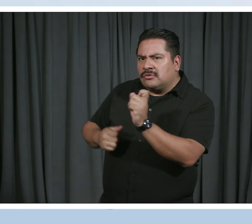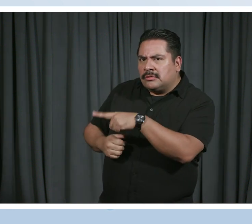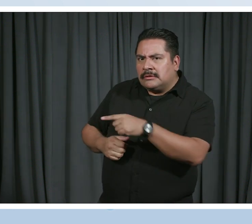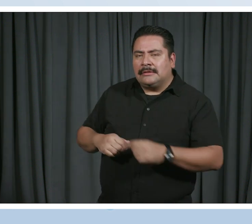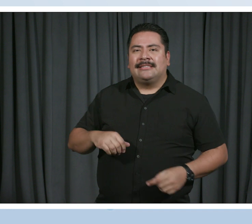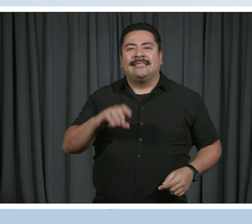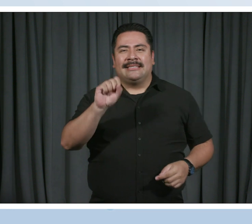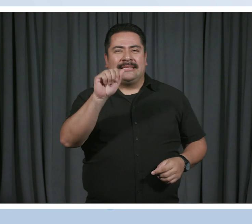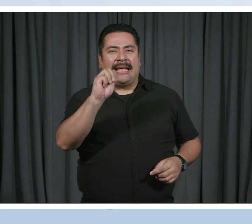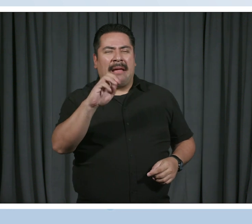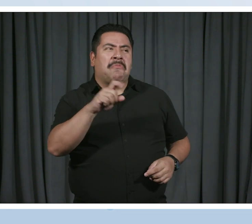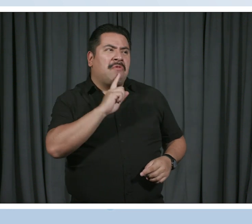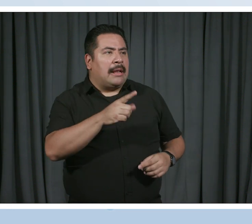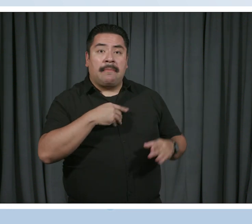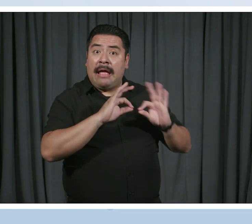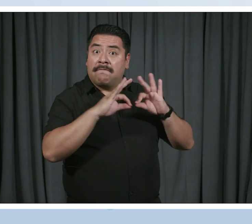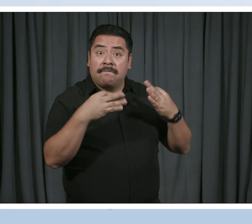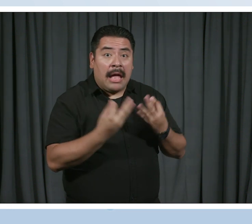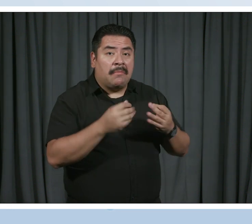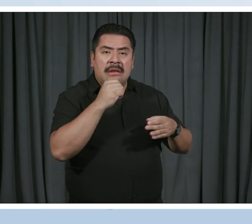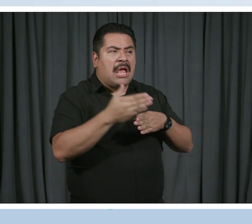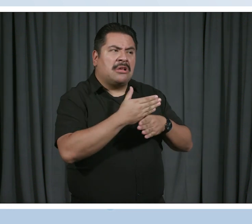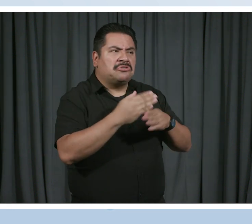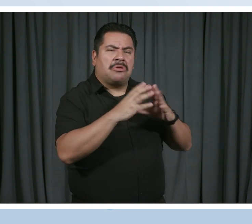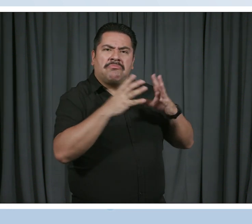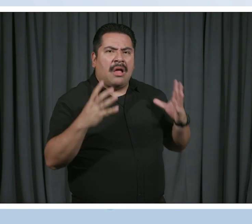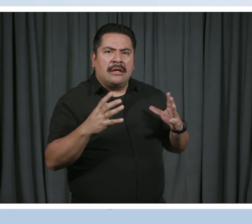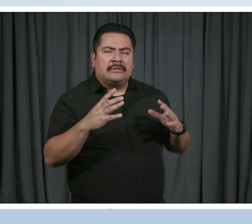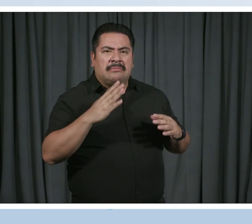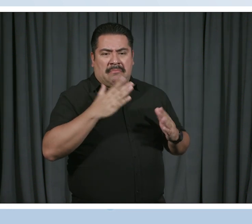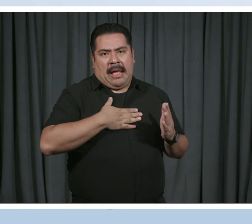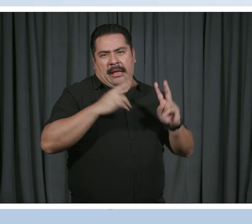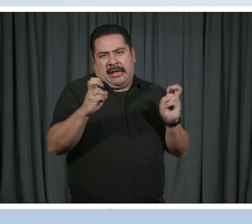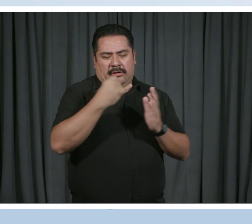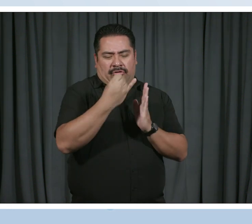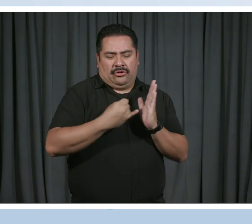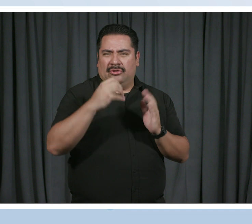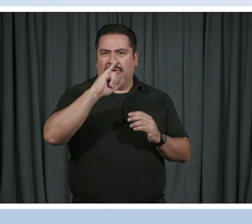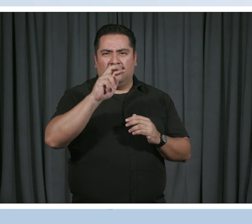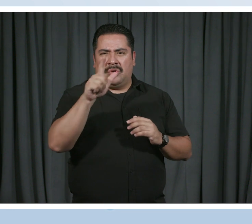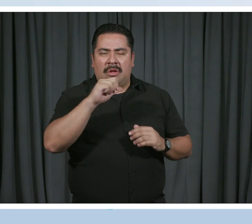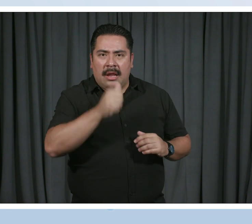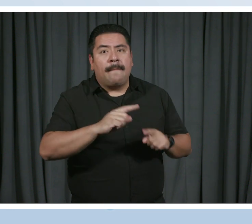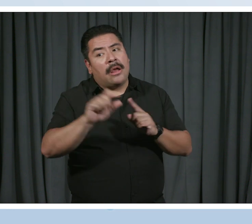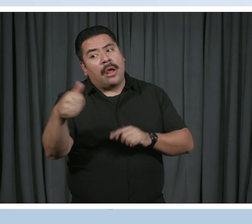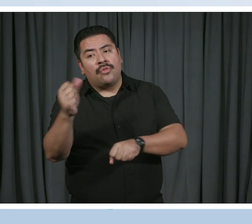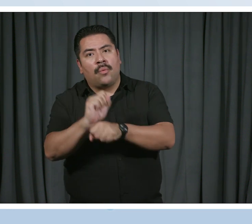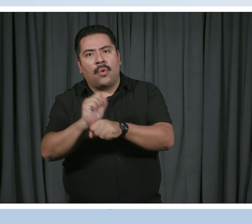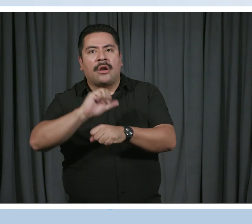Yeah, I didn't really share with my family as much, at least not the journal. I did share my other work,